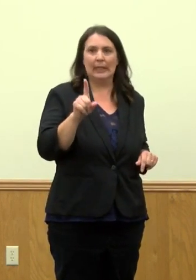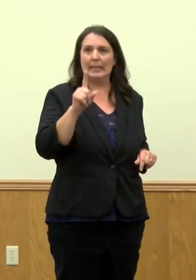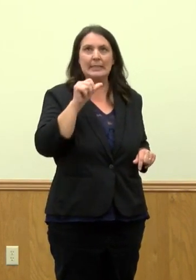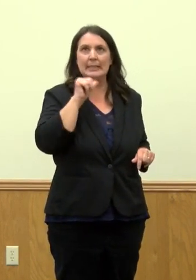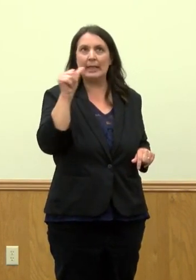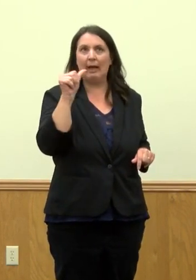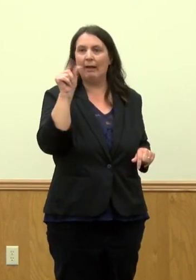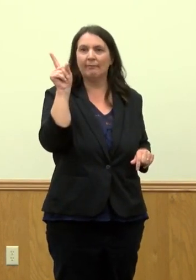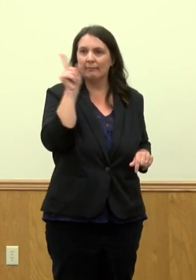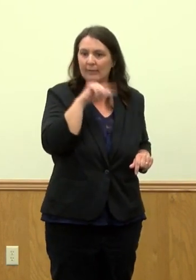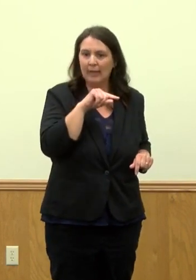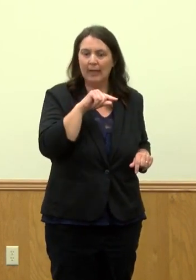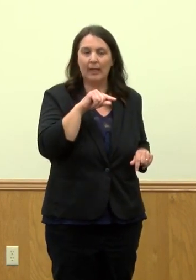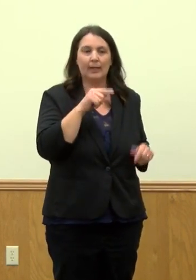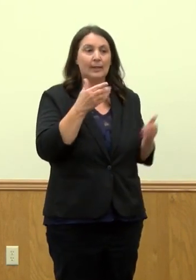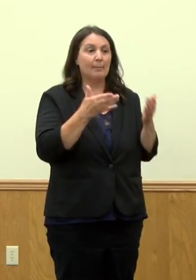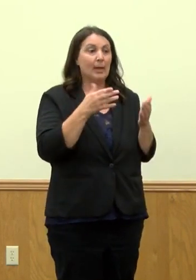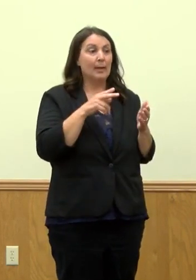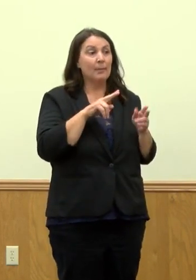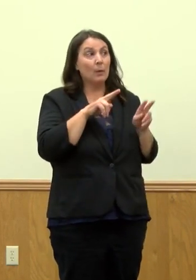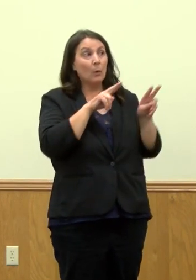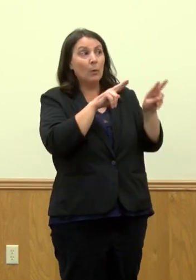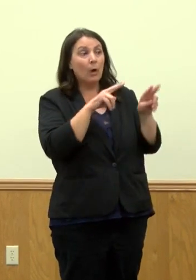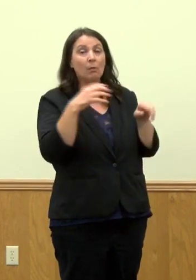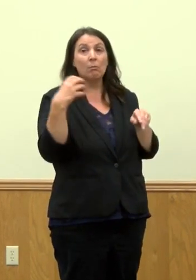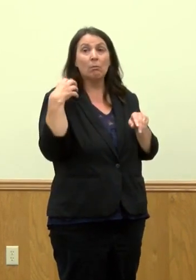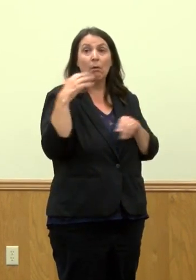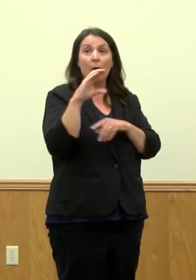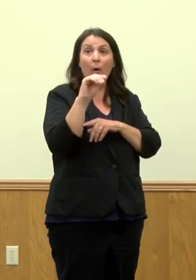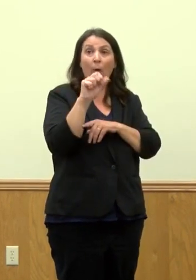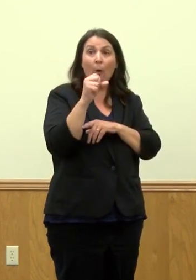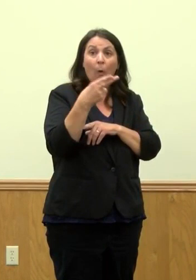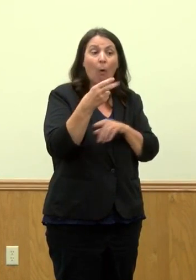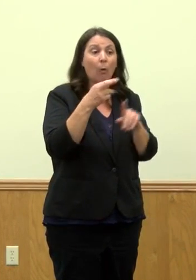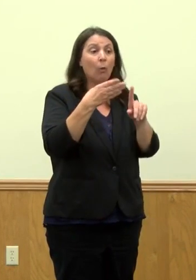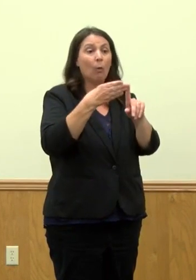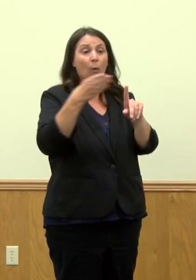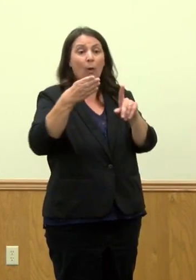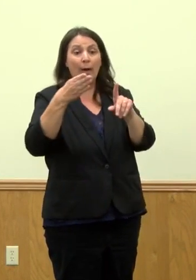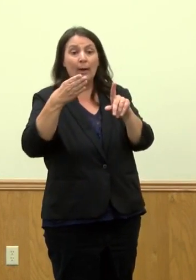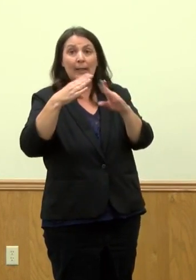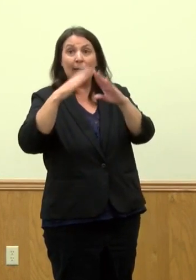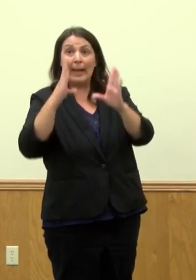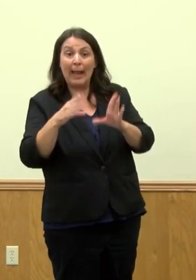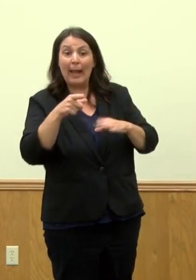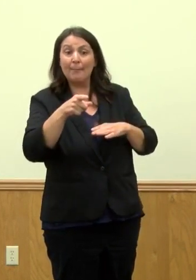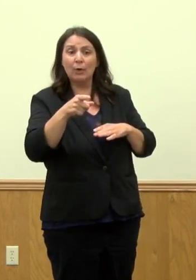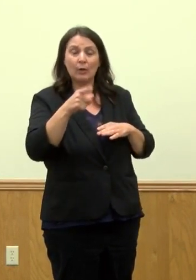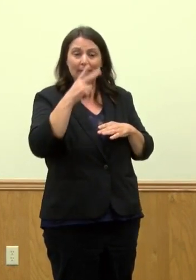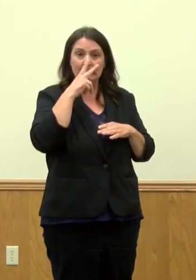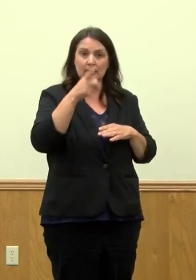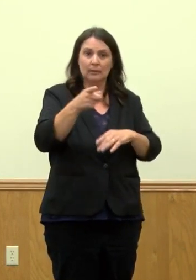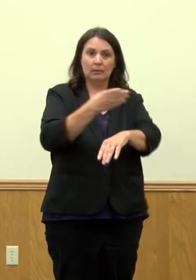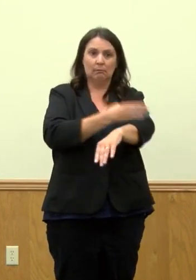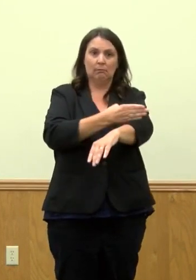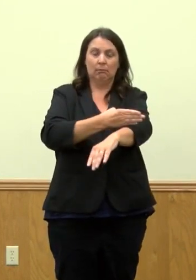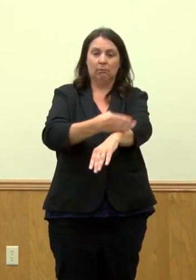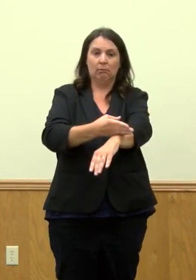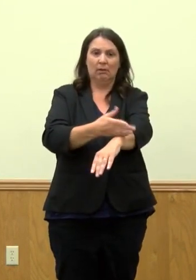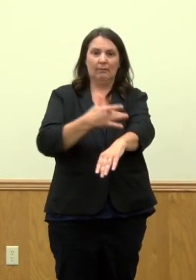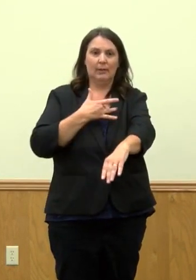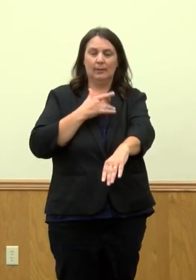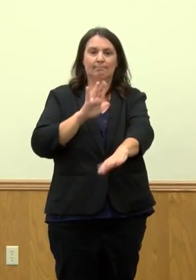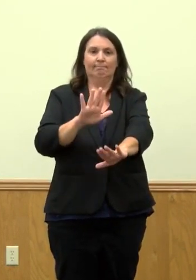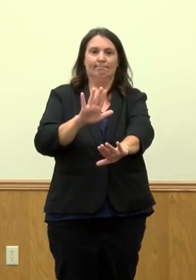look up to, maybe it's a coach, maybe it's, you know, a neighbor, and seeing them deteriorate. that's really triggering them to